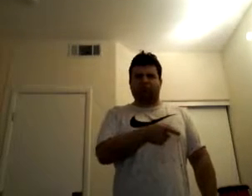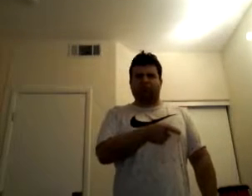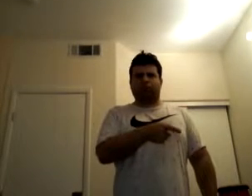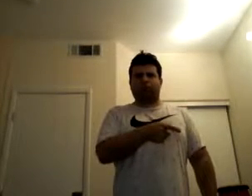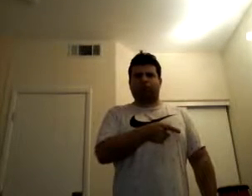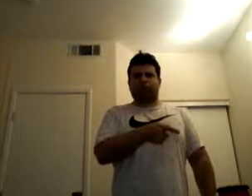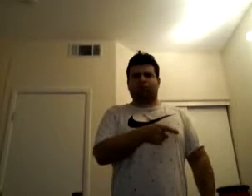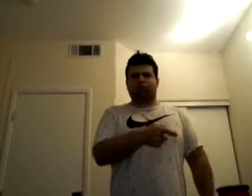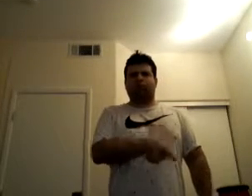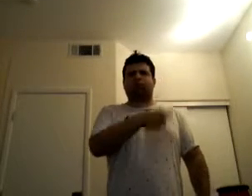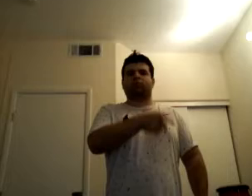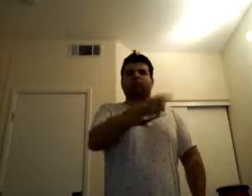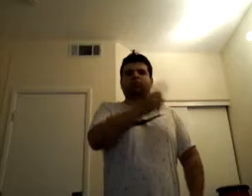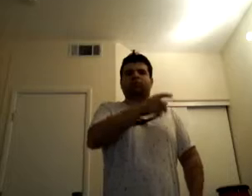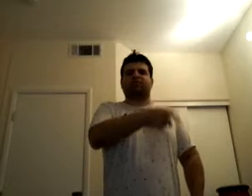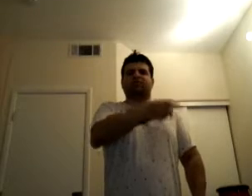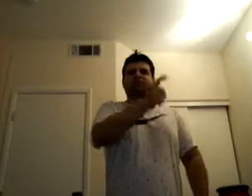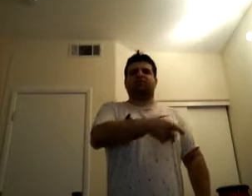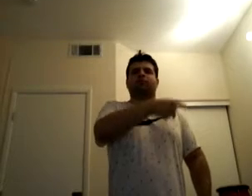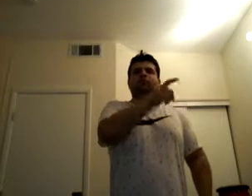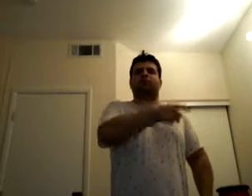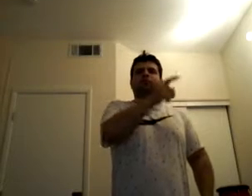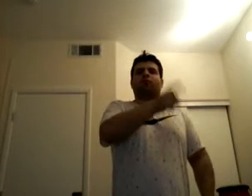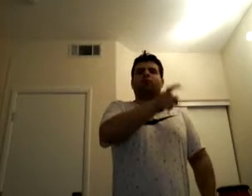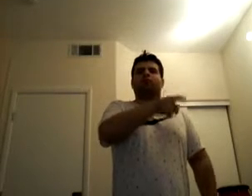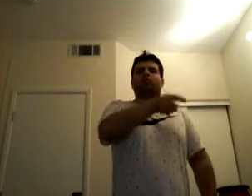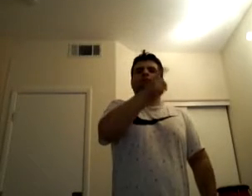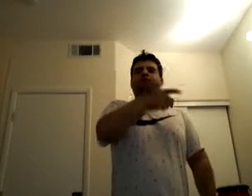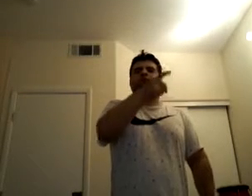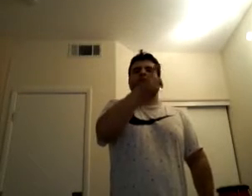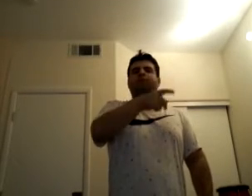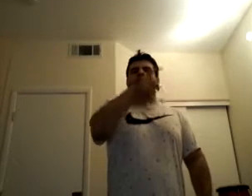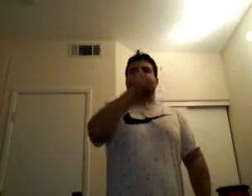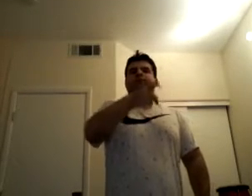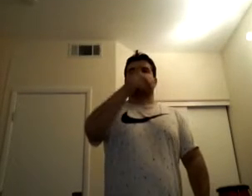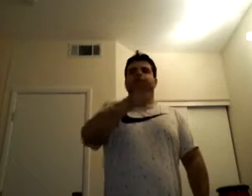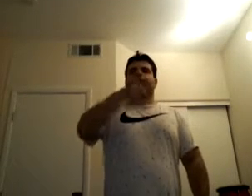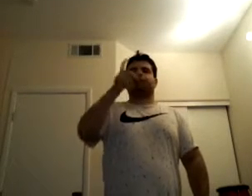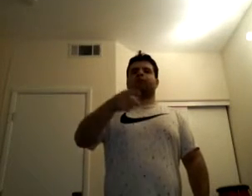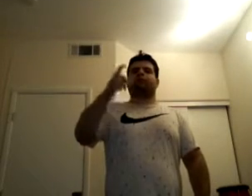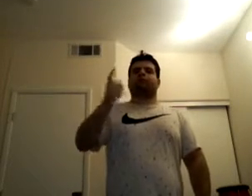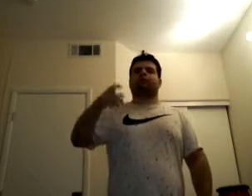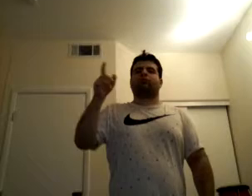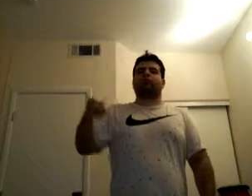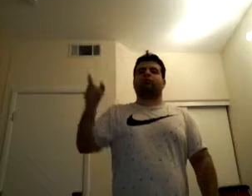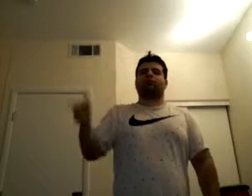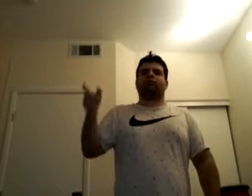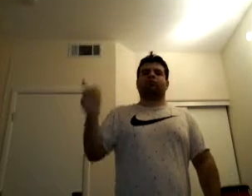These battles, Here's you a party, you a man Nothing other